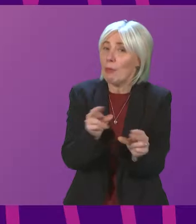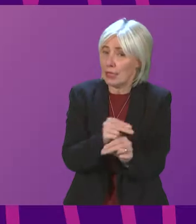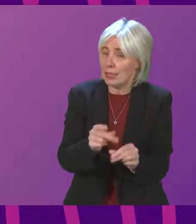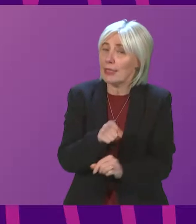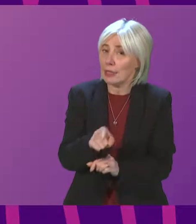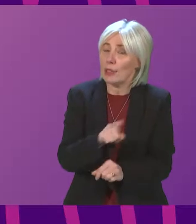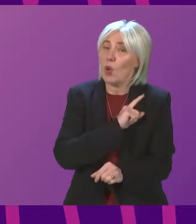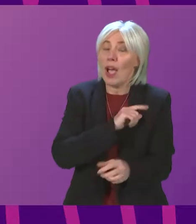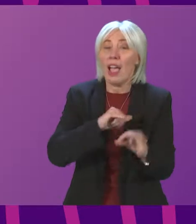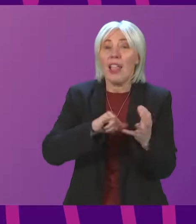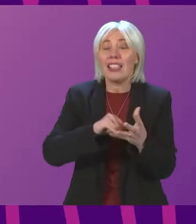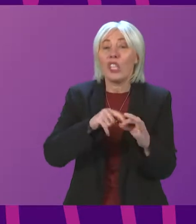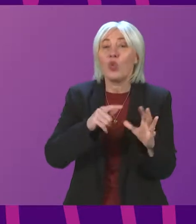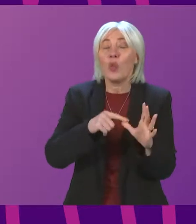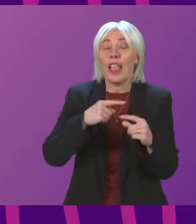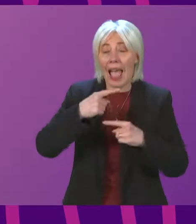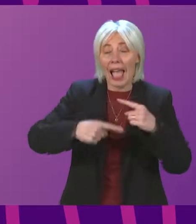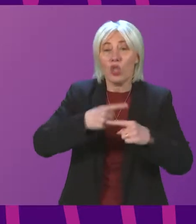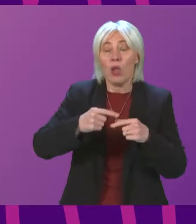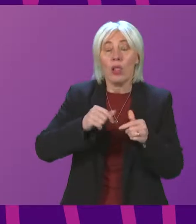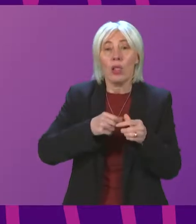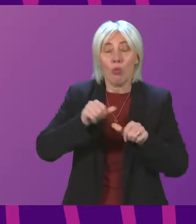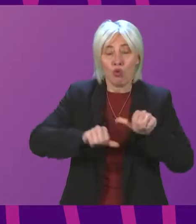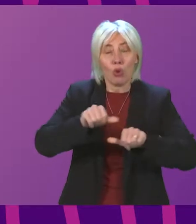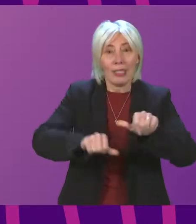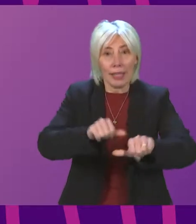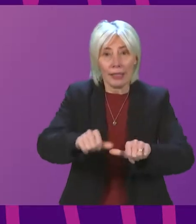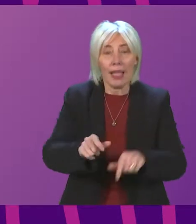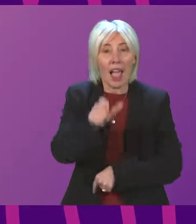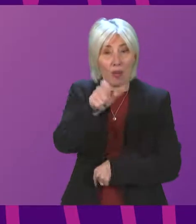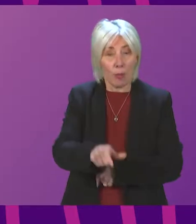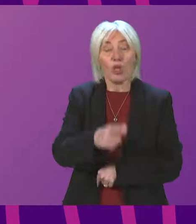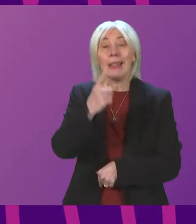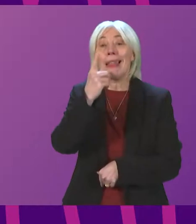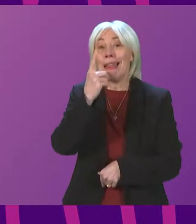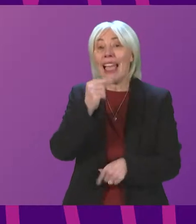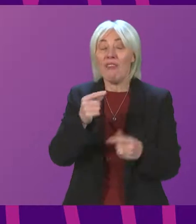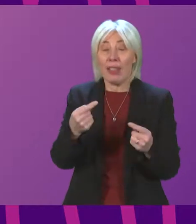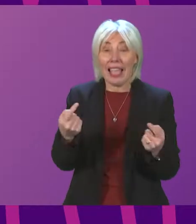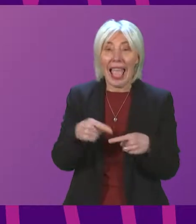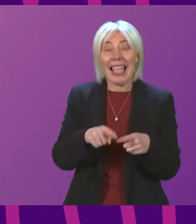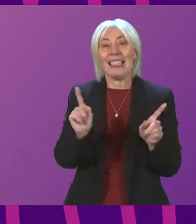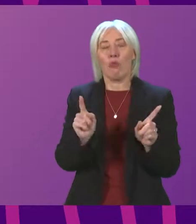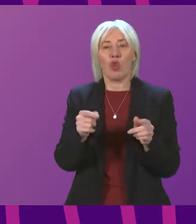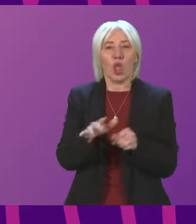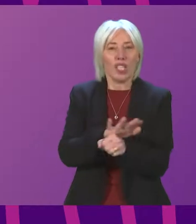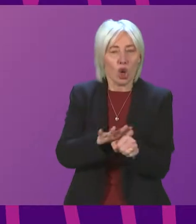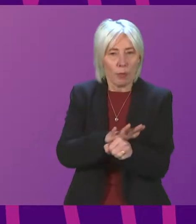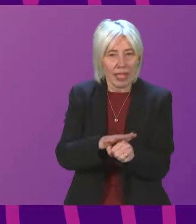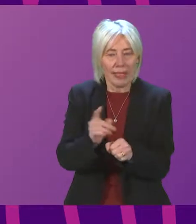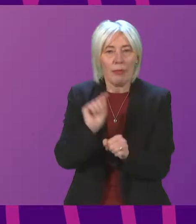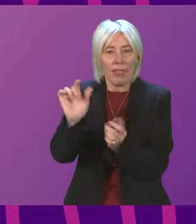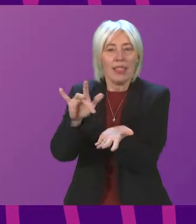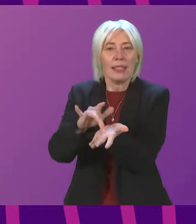based on SQA's established annual process and if a candidate is eligible for exceptional circumstances then their centre will